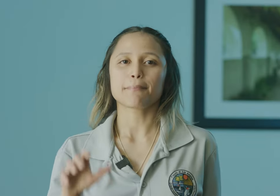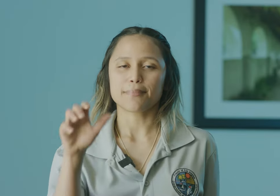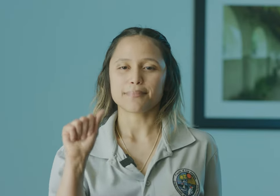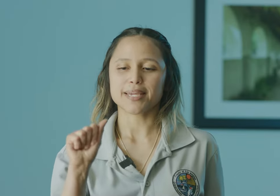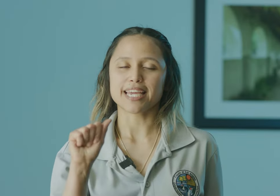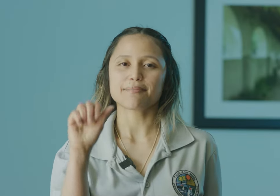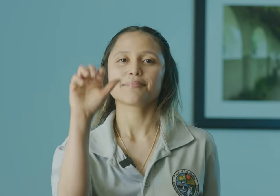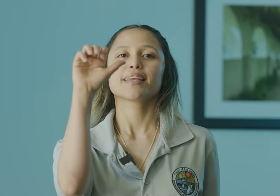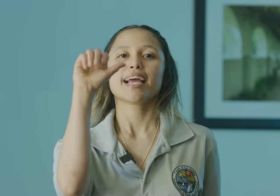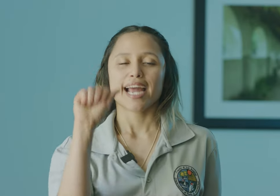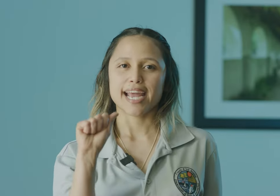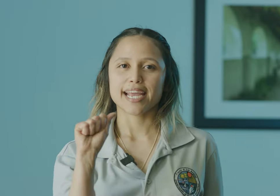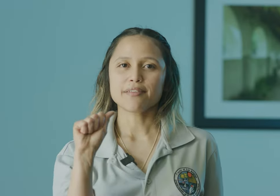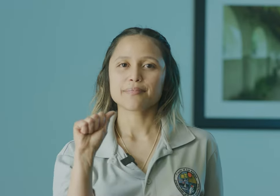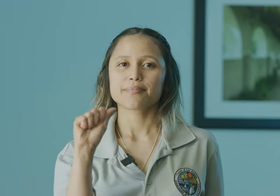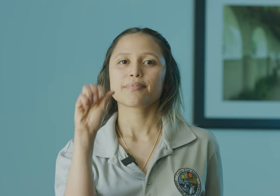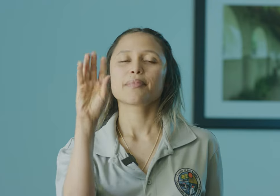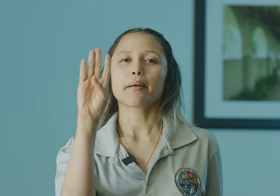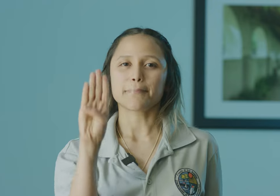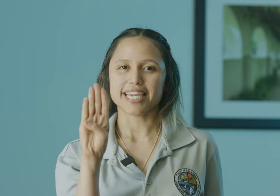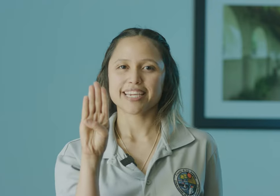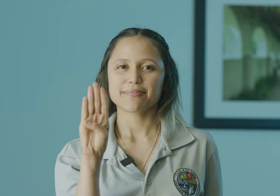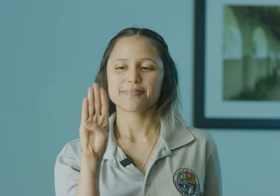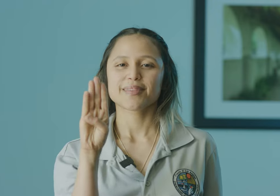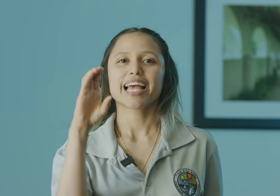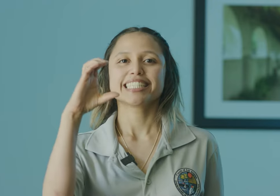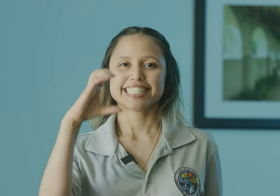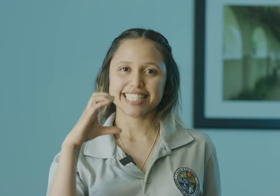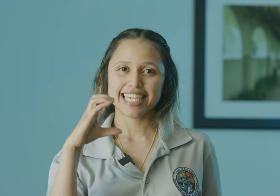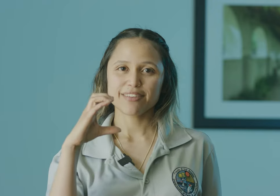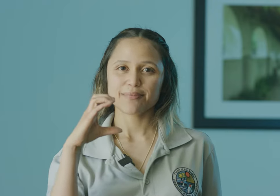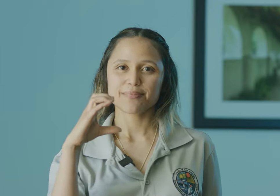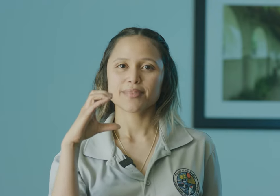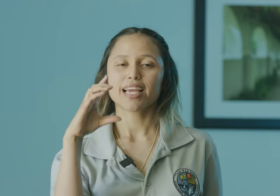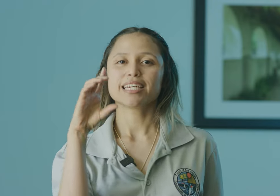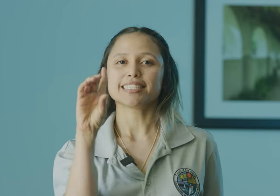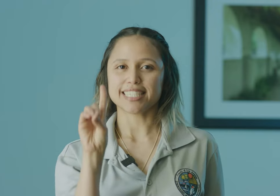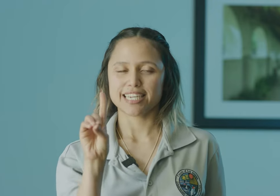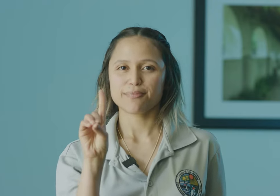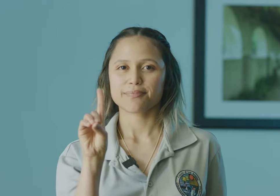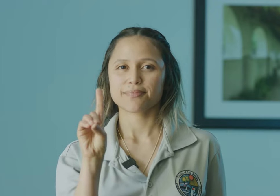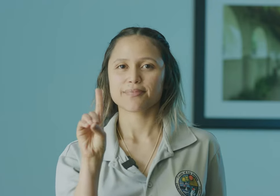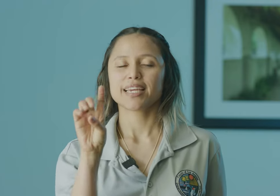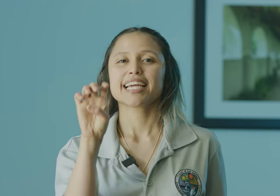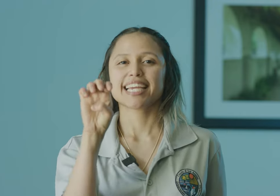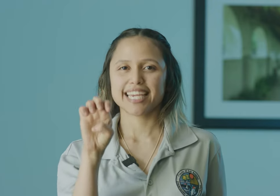Begin. A. B. C. D. E.